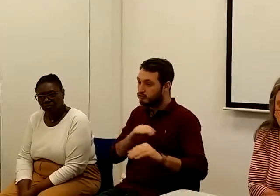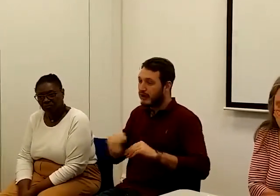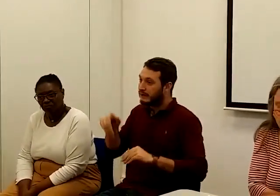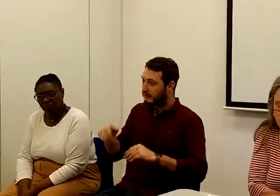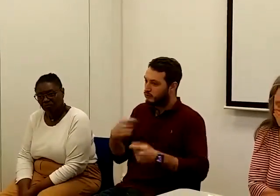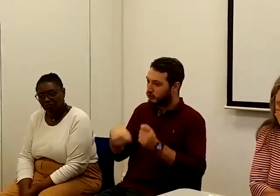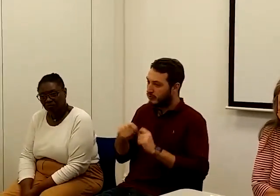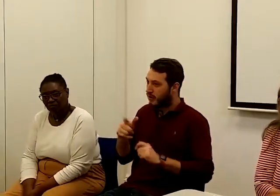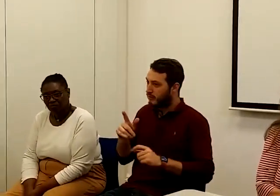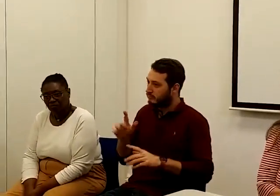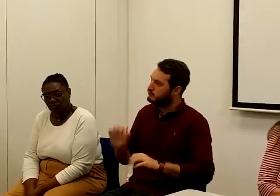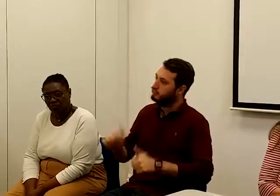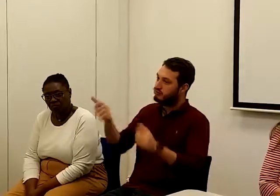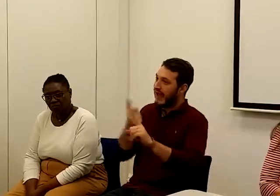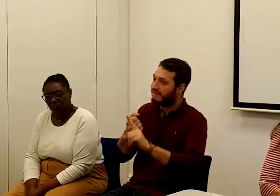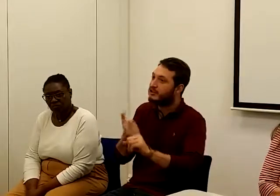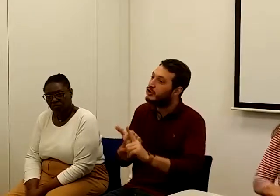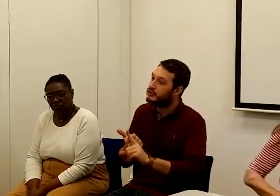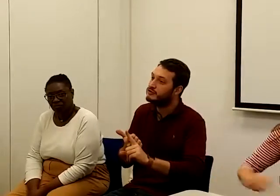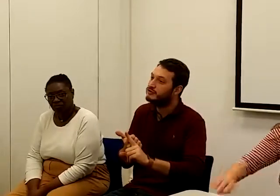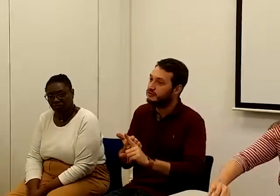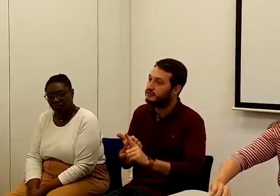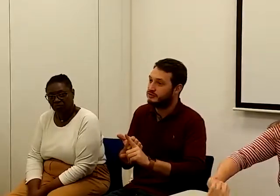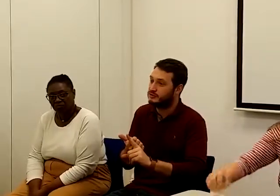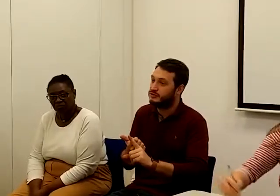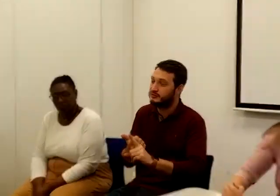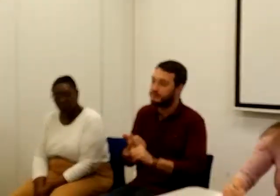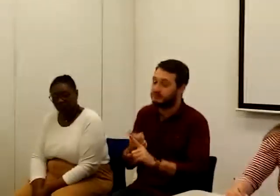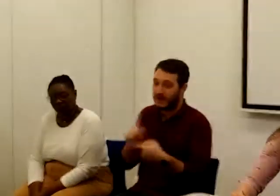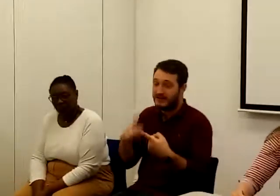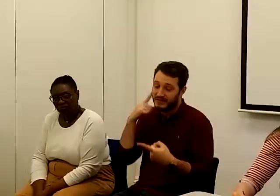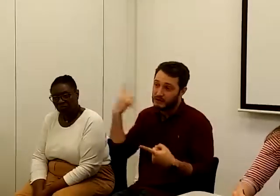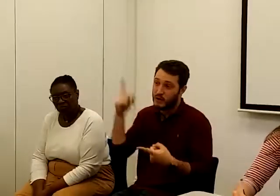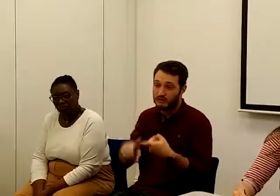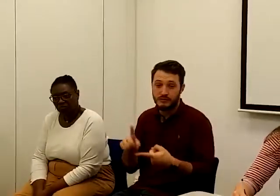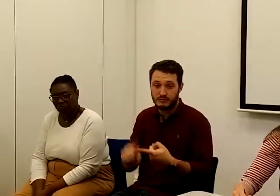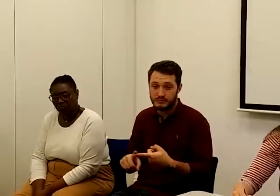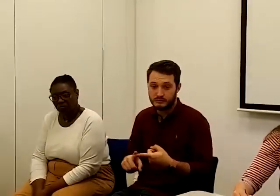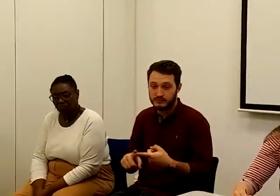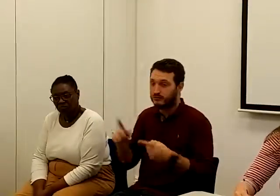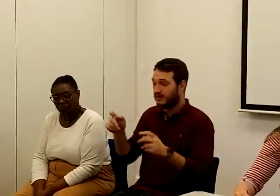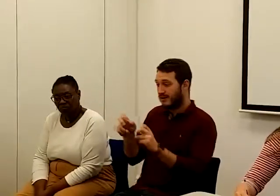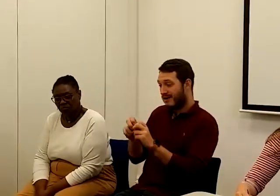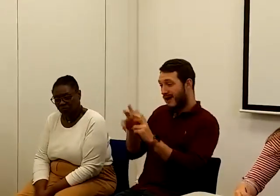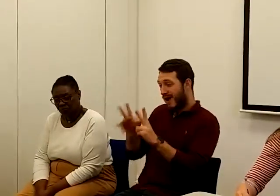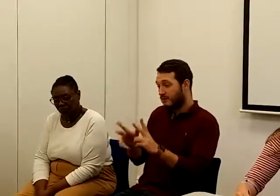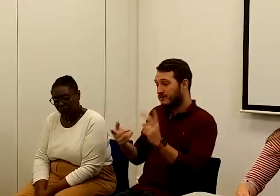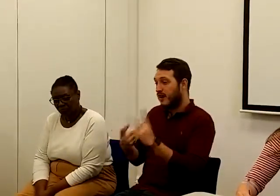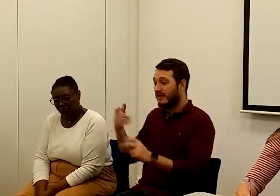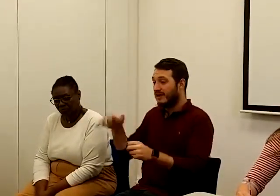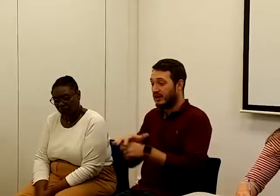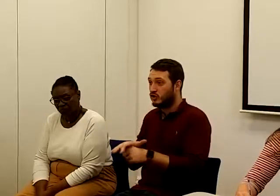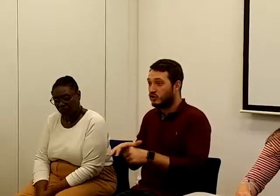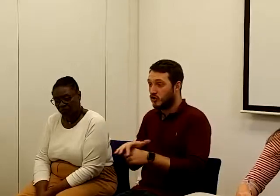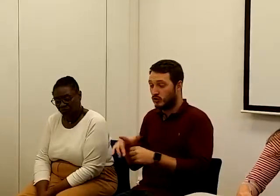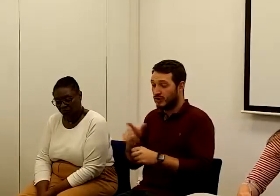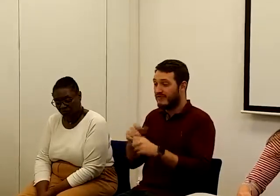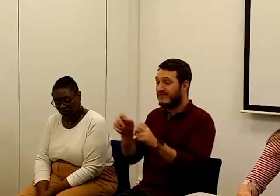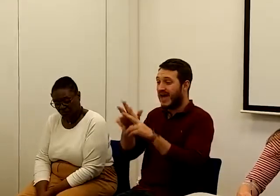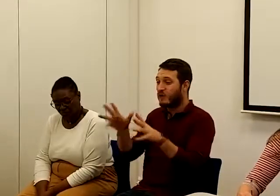who need support with online forms and things like that is one. Housing's another issue. We've got the housing summit coming up at the end